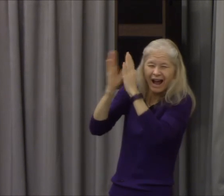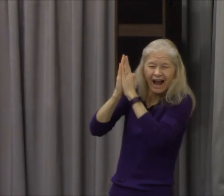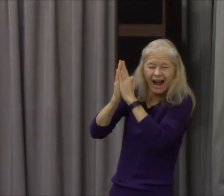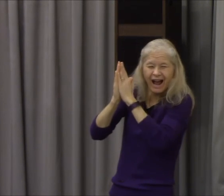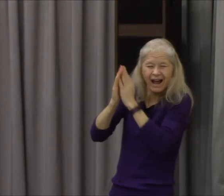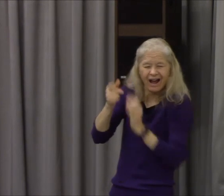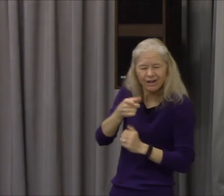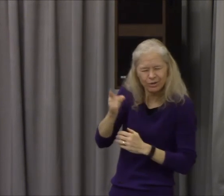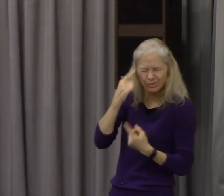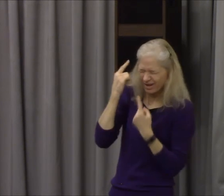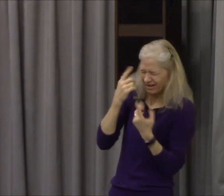I believe that